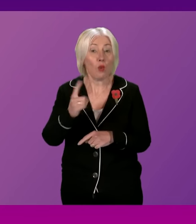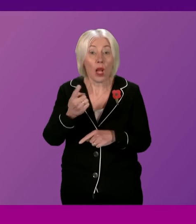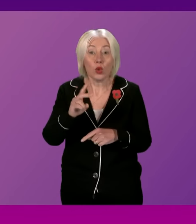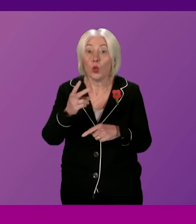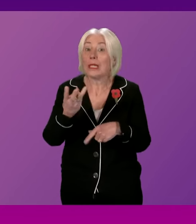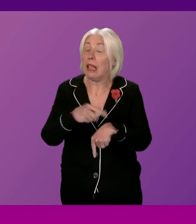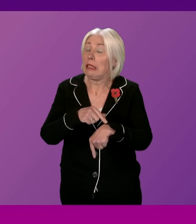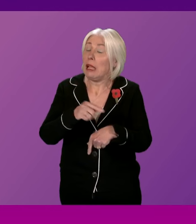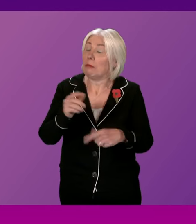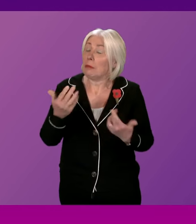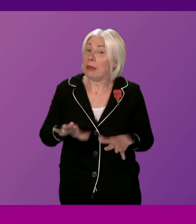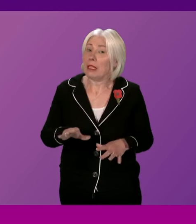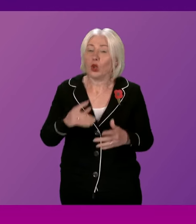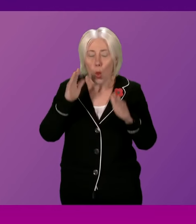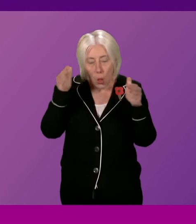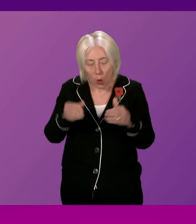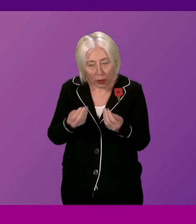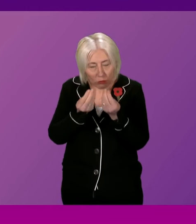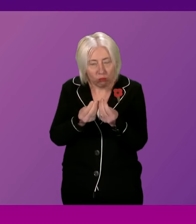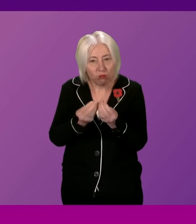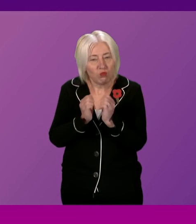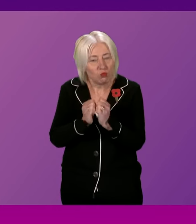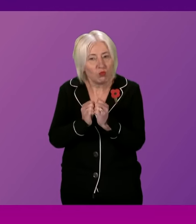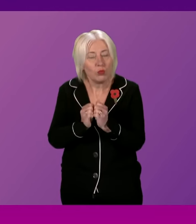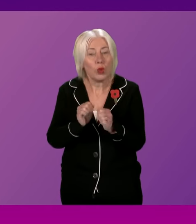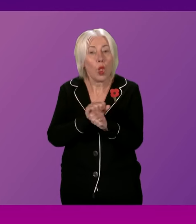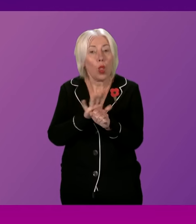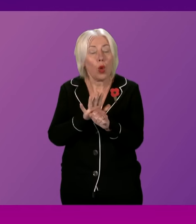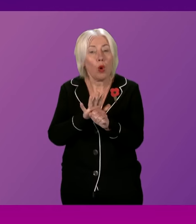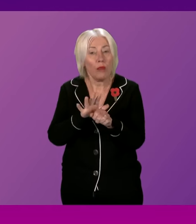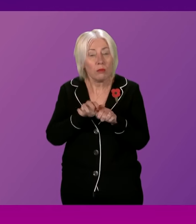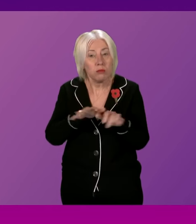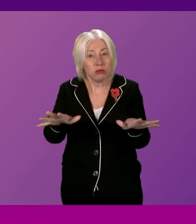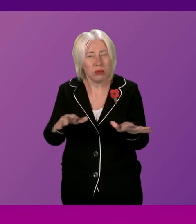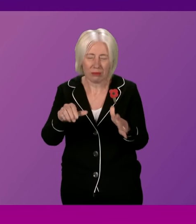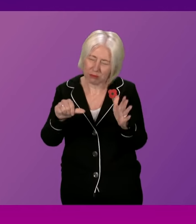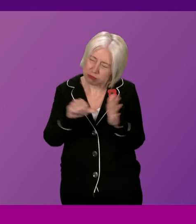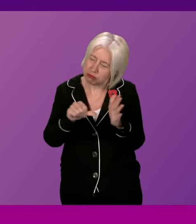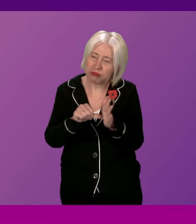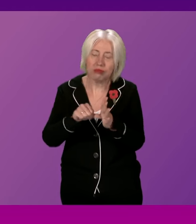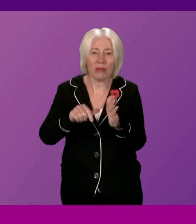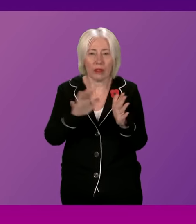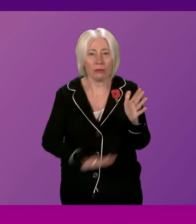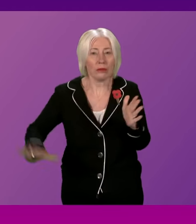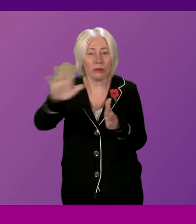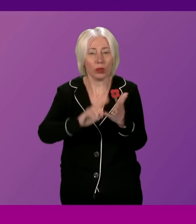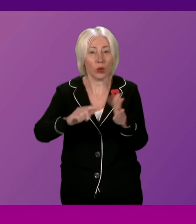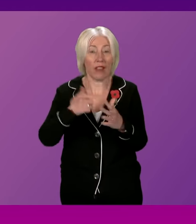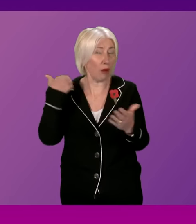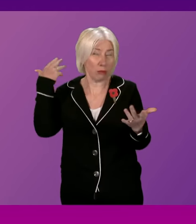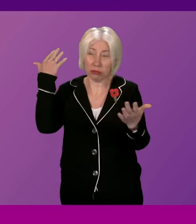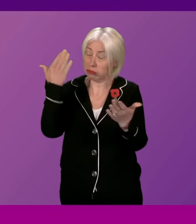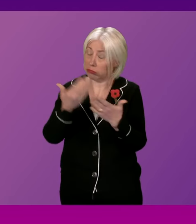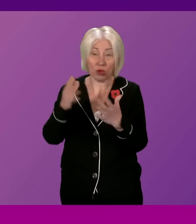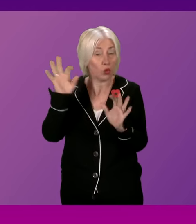So, let's focus on the substance, because this matters. The COVID pandemic was our country's most difficult period in living memory. That's why